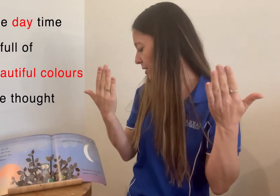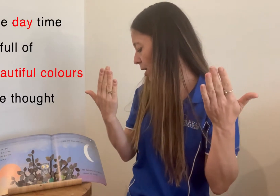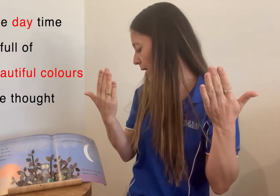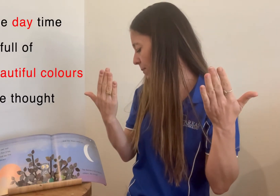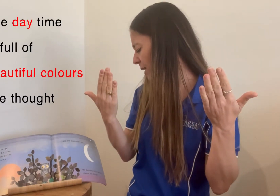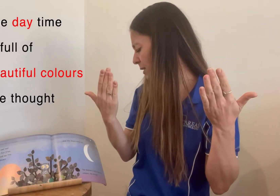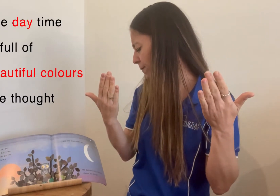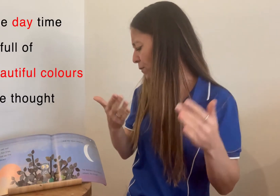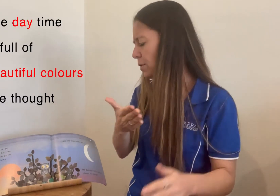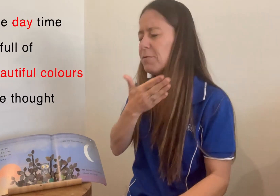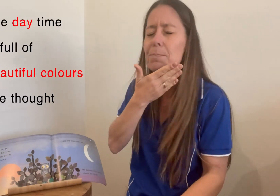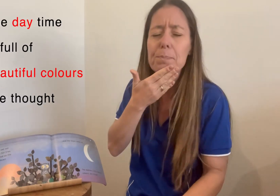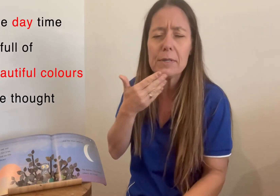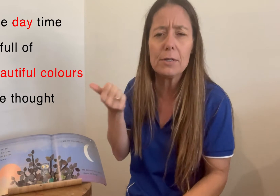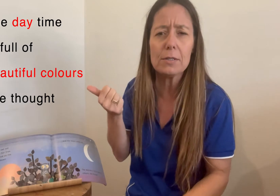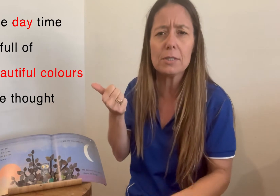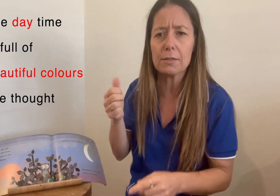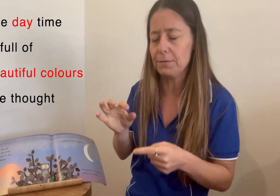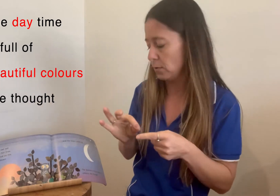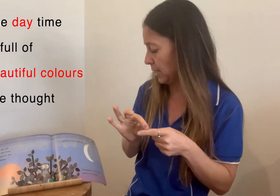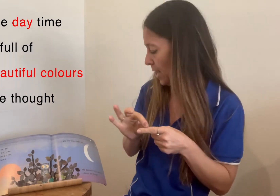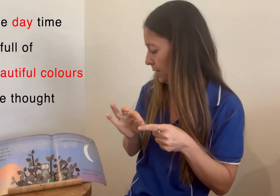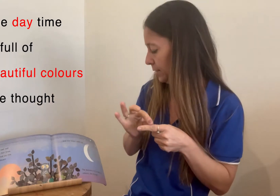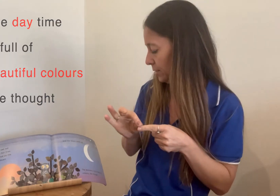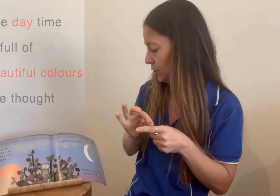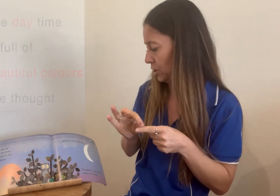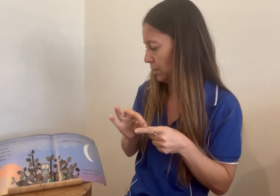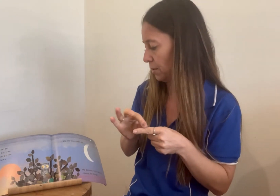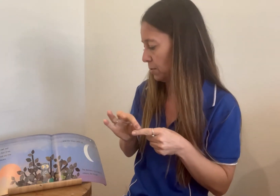is full of beautiful colours, she thought.